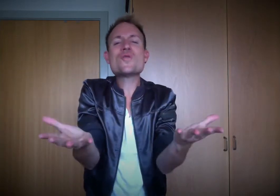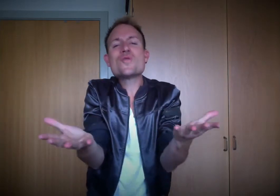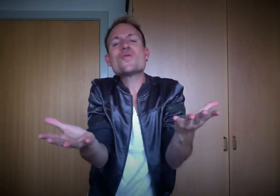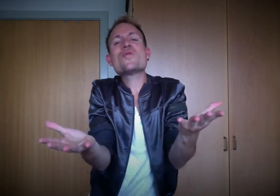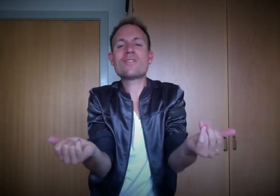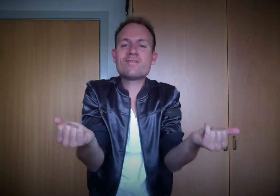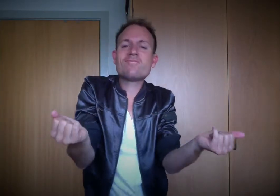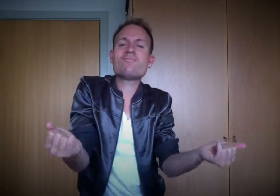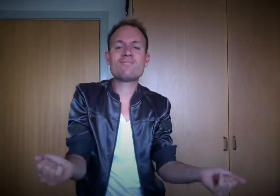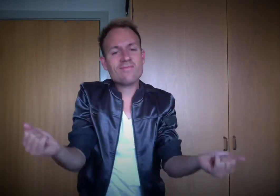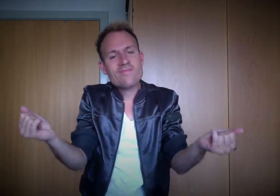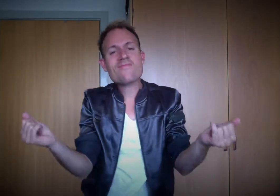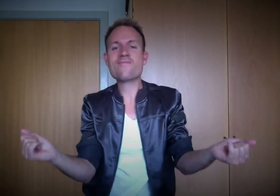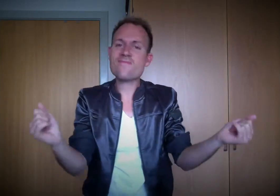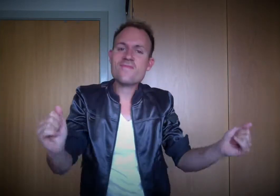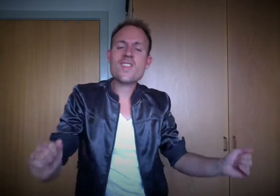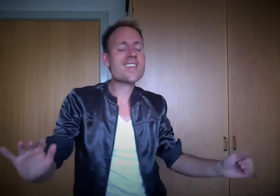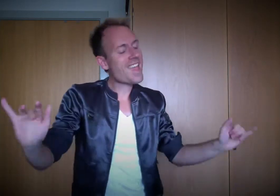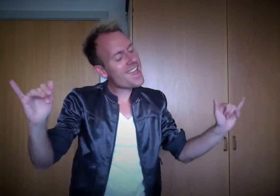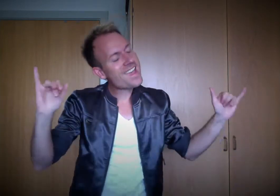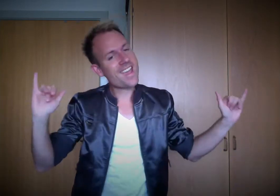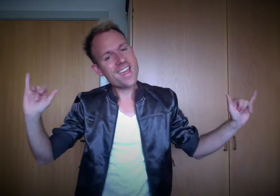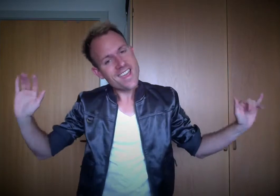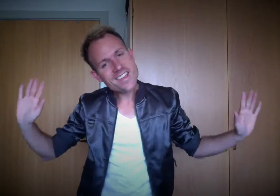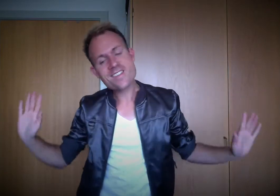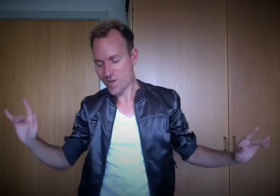ooh, ooh ooh